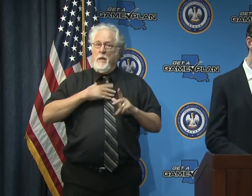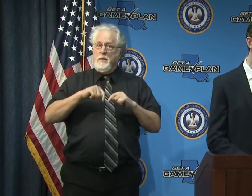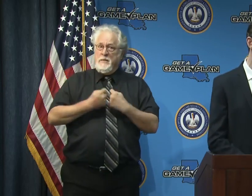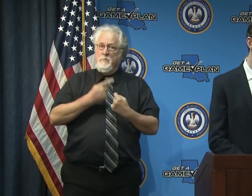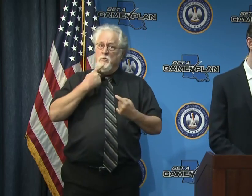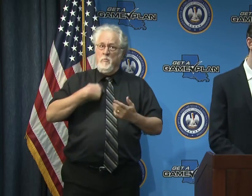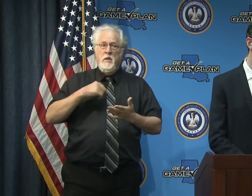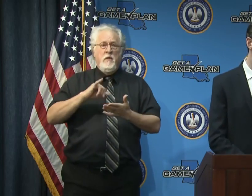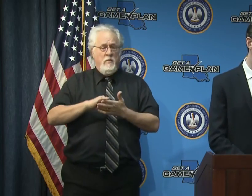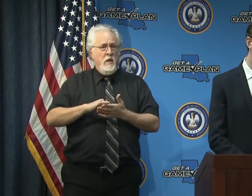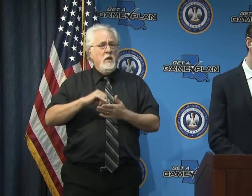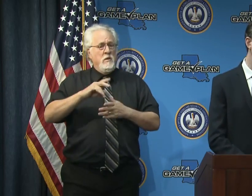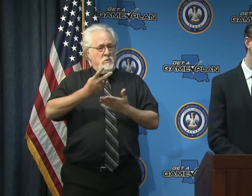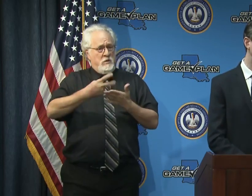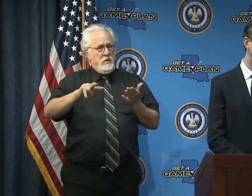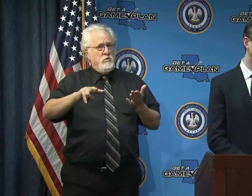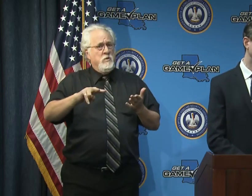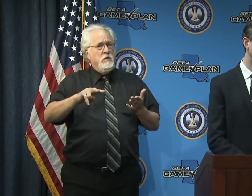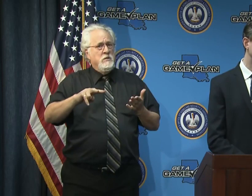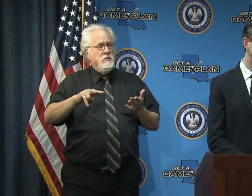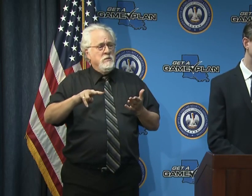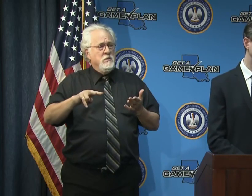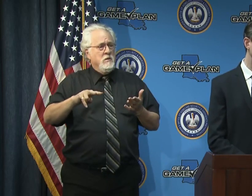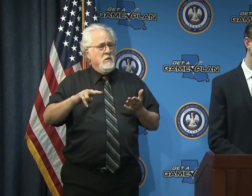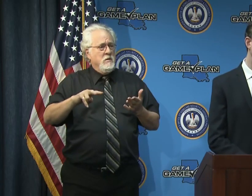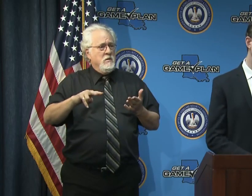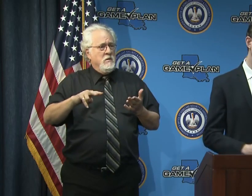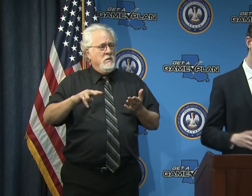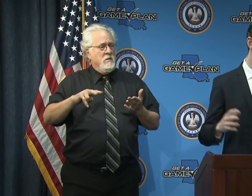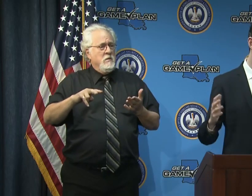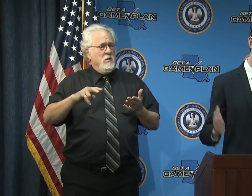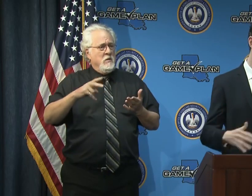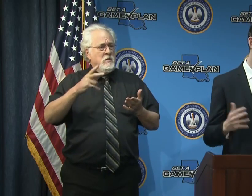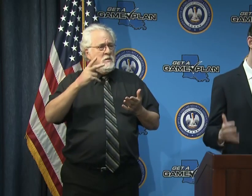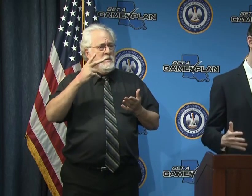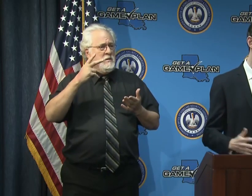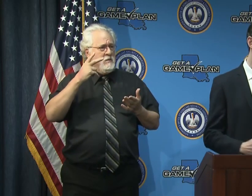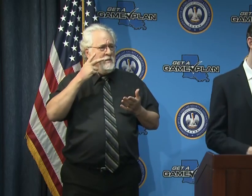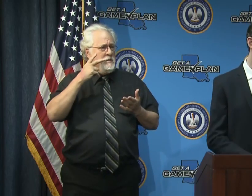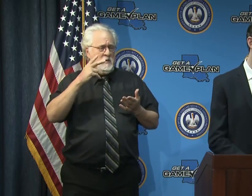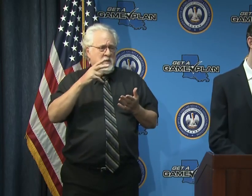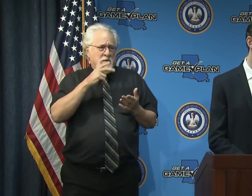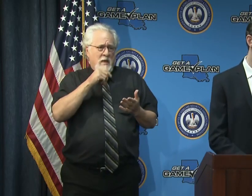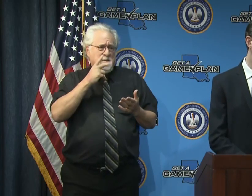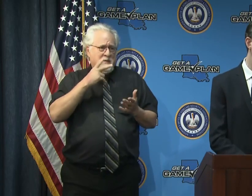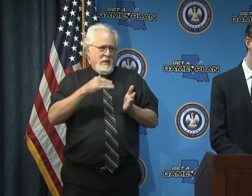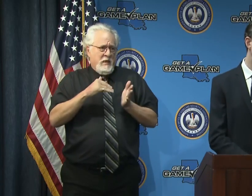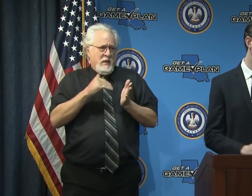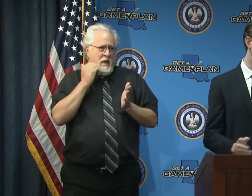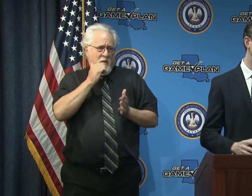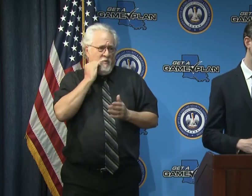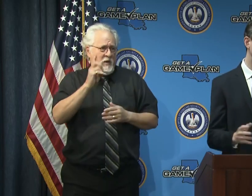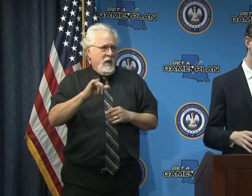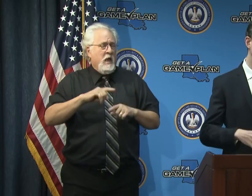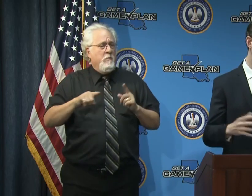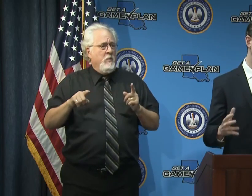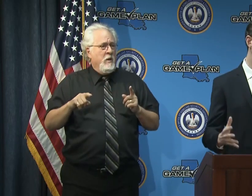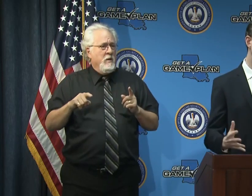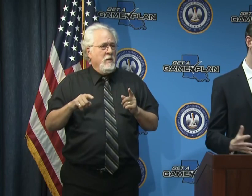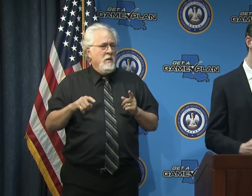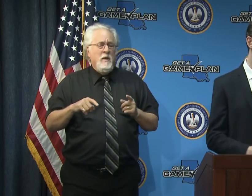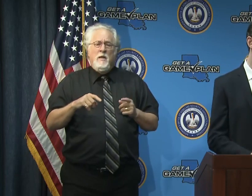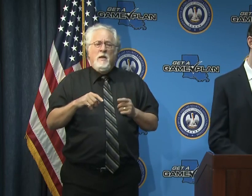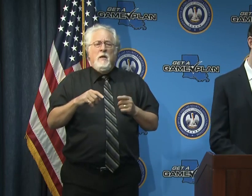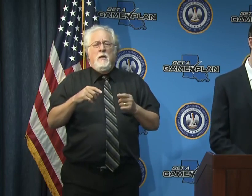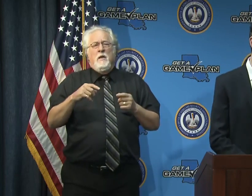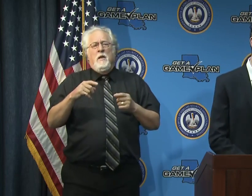these occasionally um i wouldn't expect that we're going to see um you know this on a daily basis necessarily but i know of at least one lab that's going